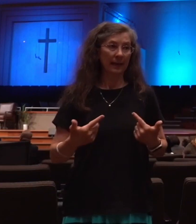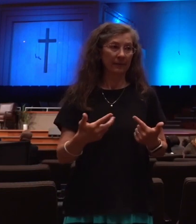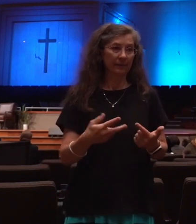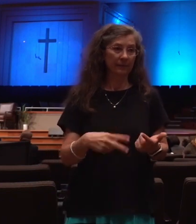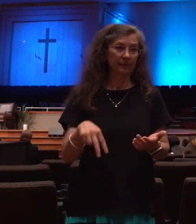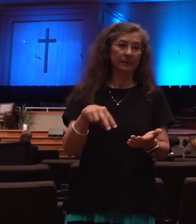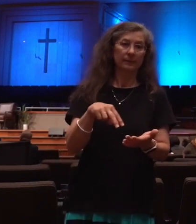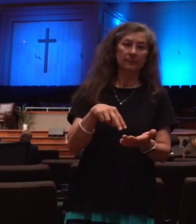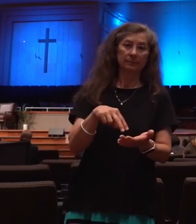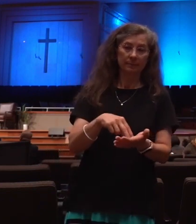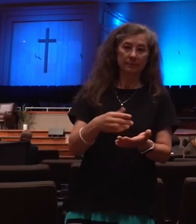be a resurrection.